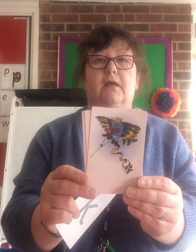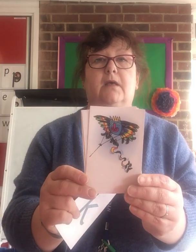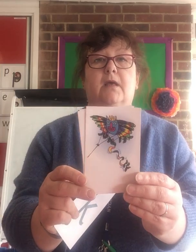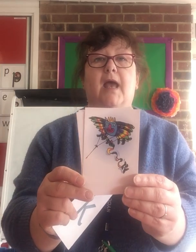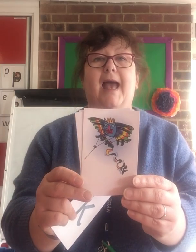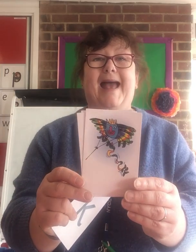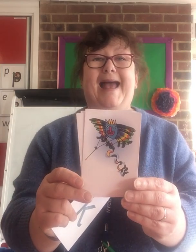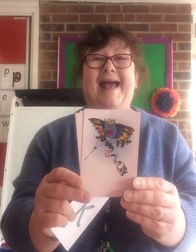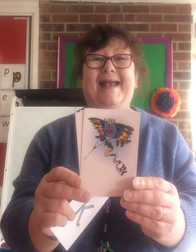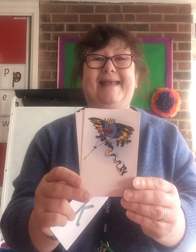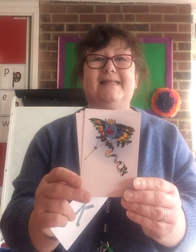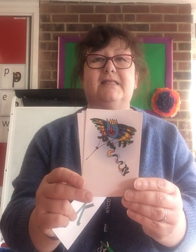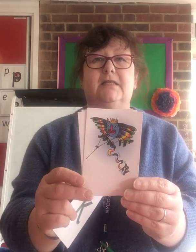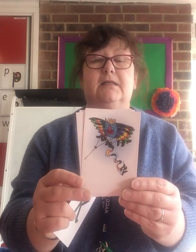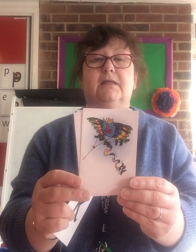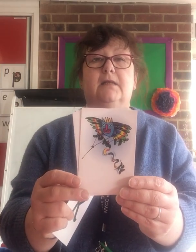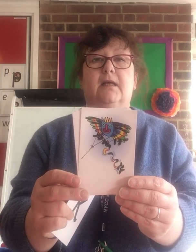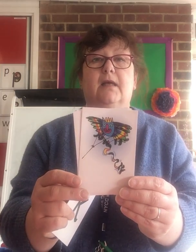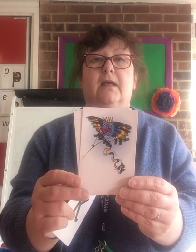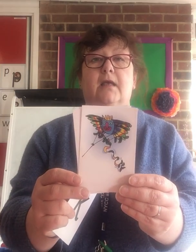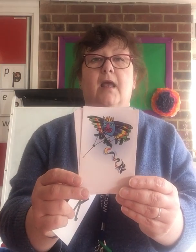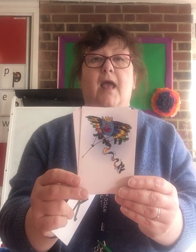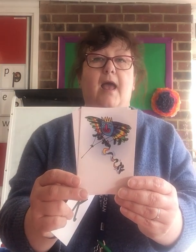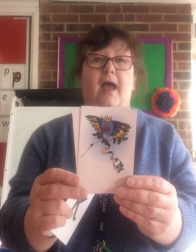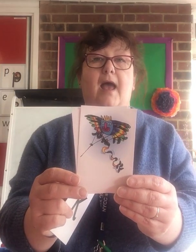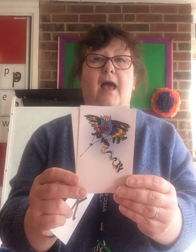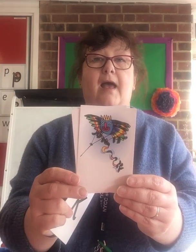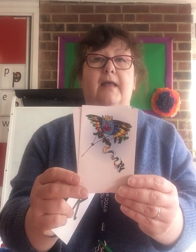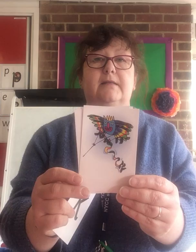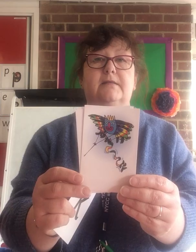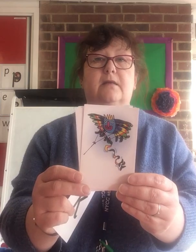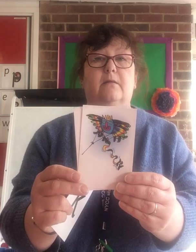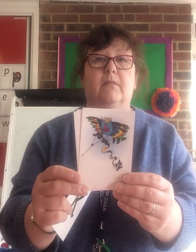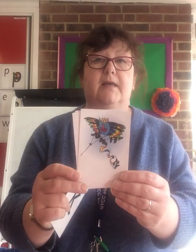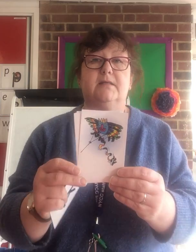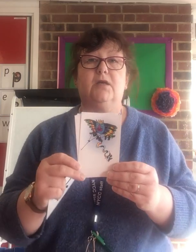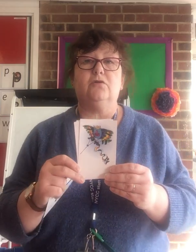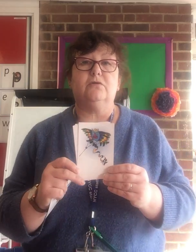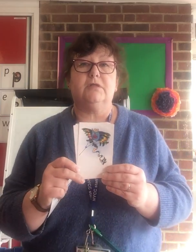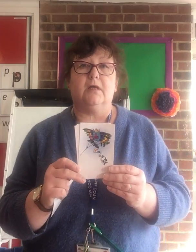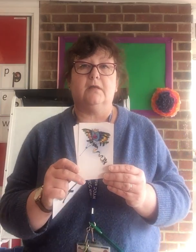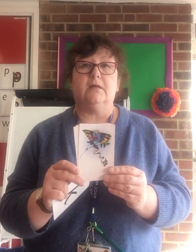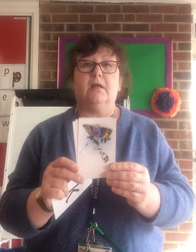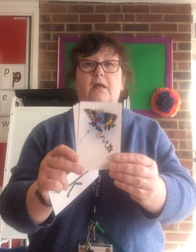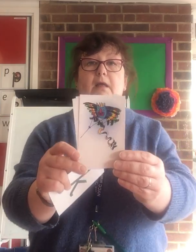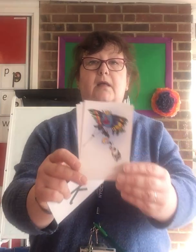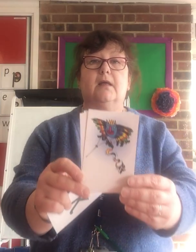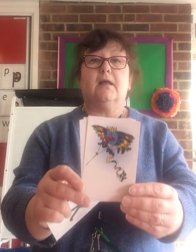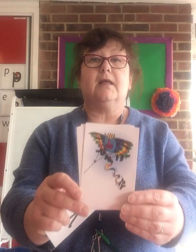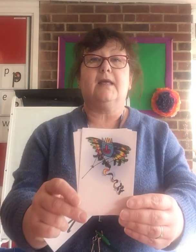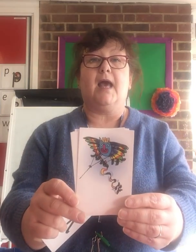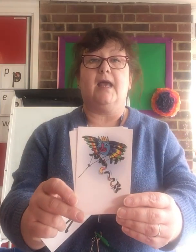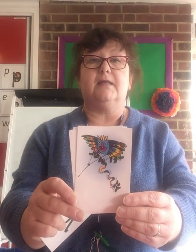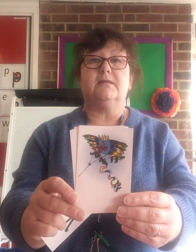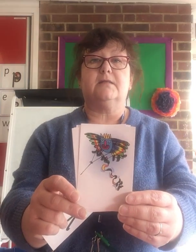Kite. Kite. My turn, your turn. Kite.